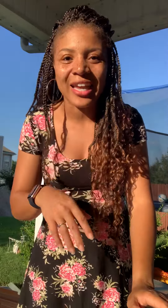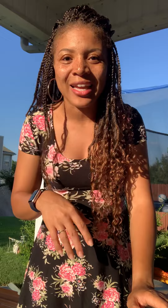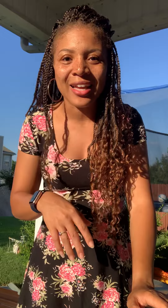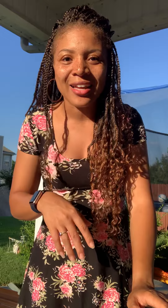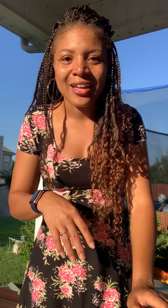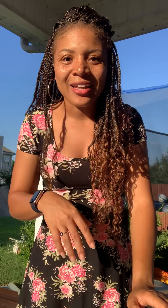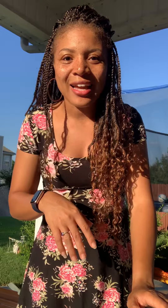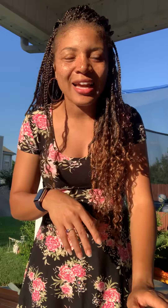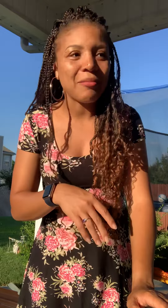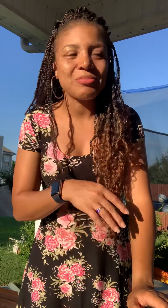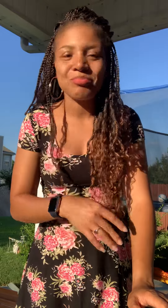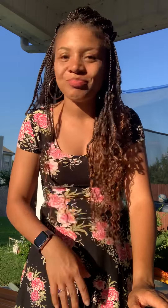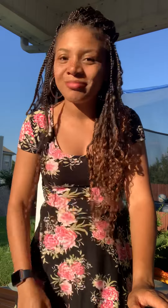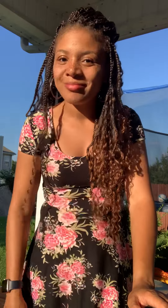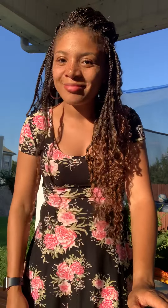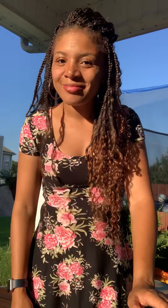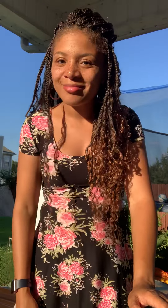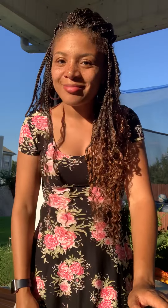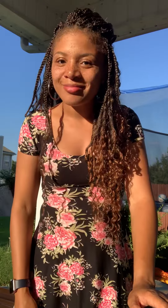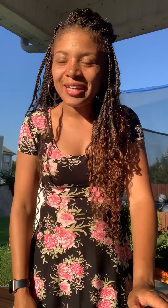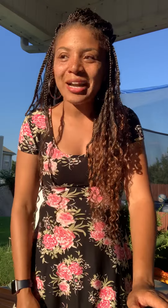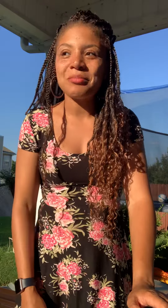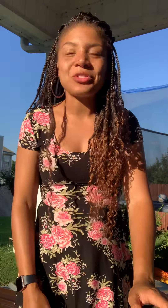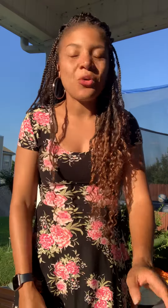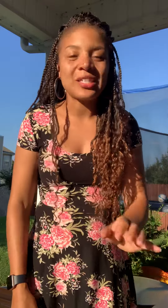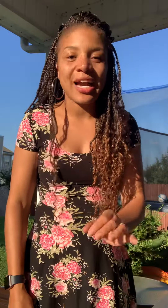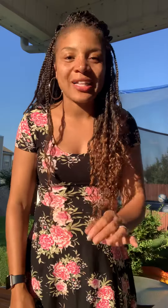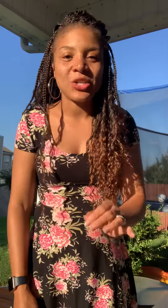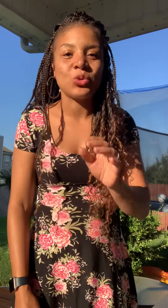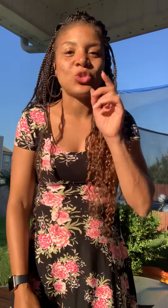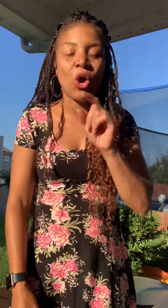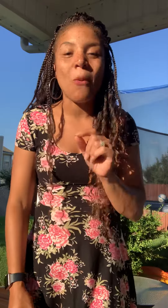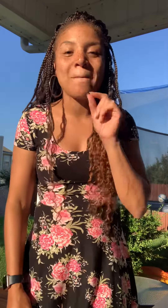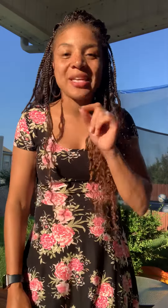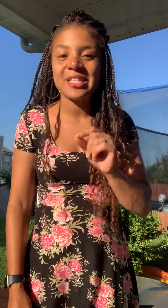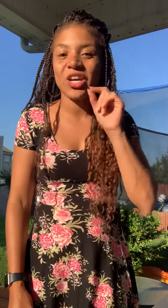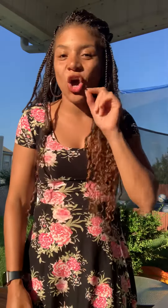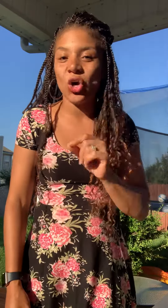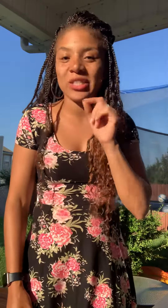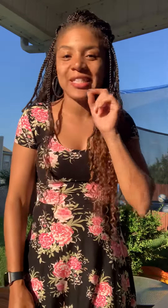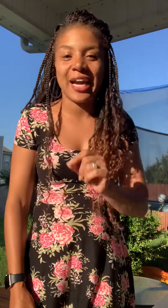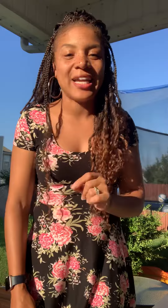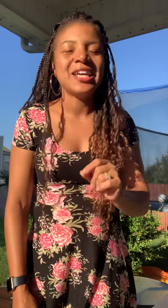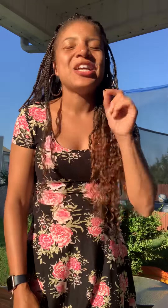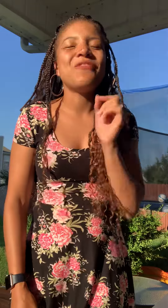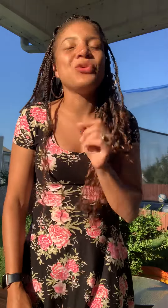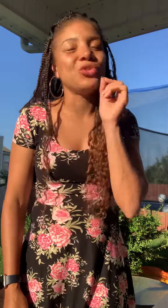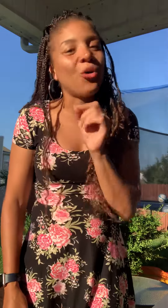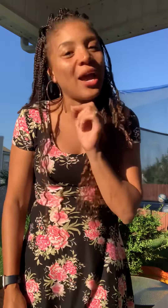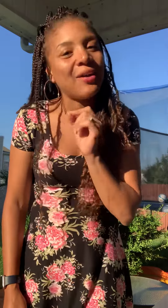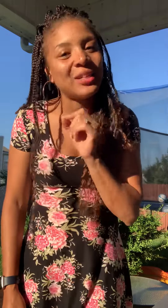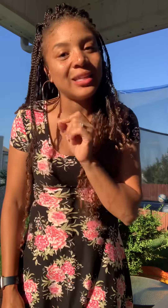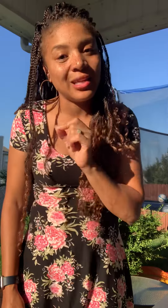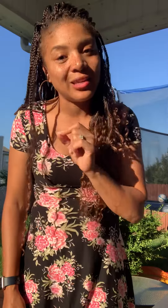like I'm like I'm so excited so don't miss the call tonight if you don't have the link